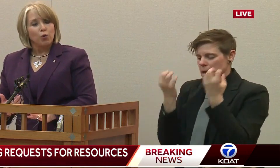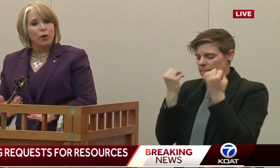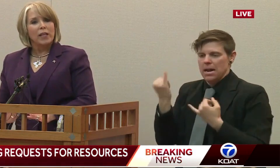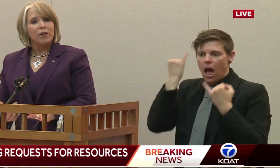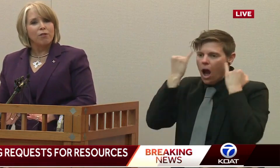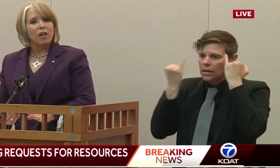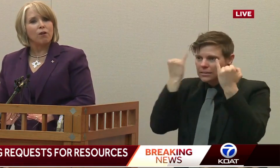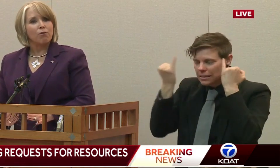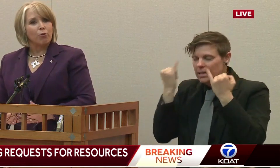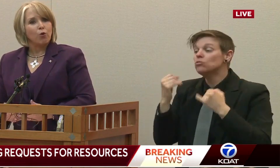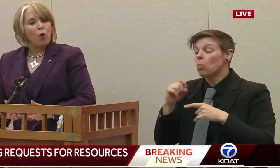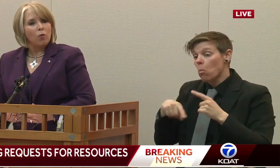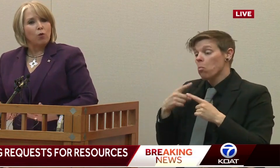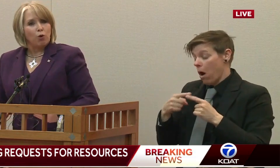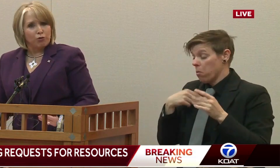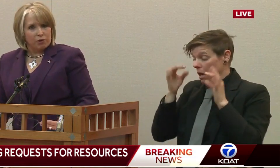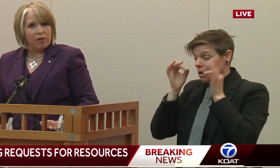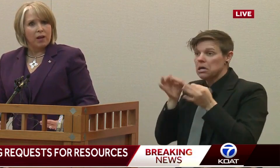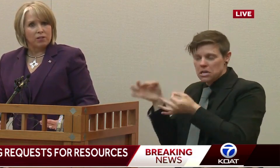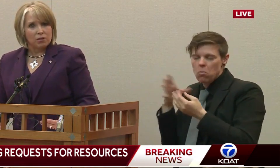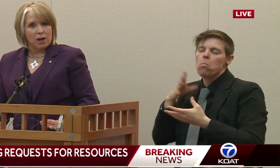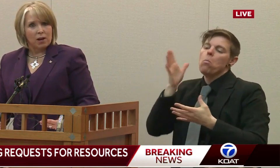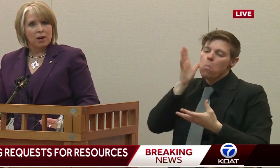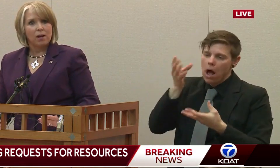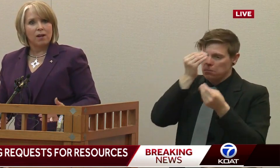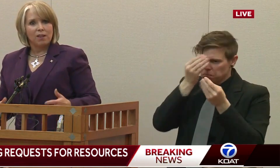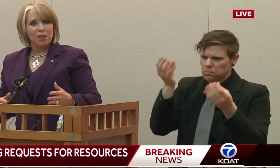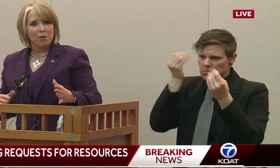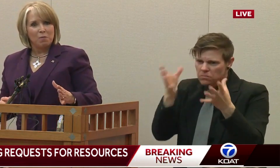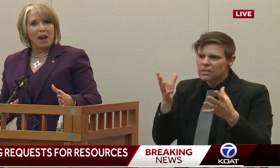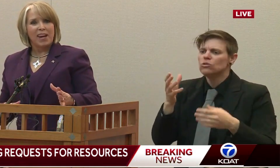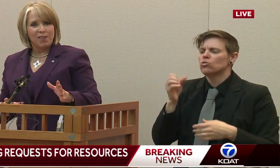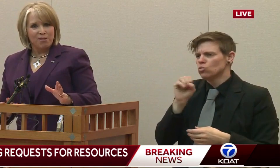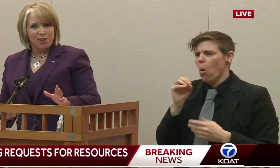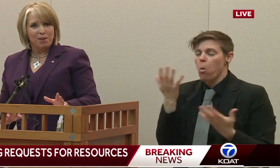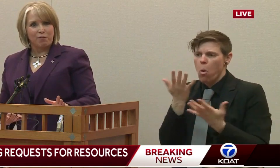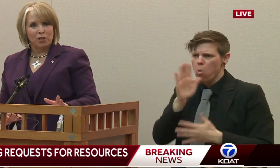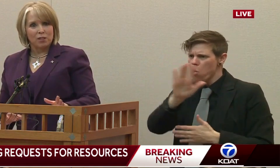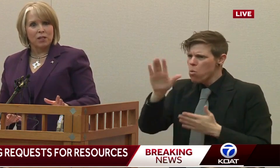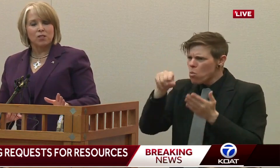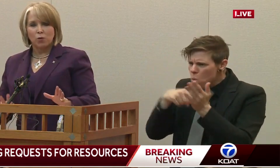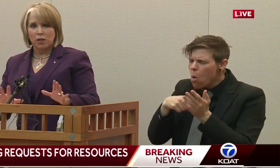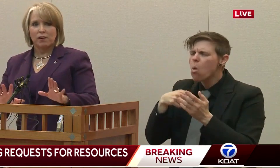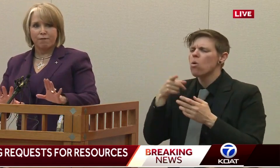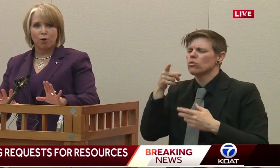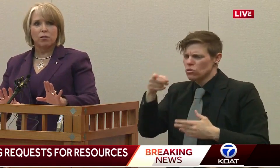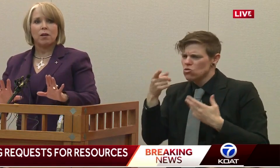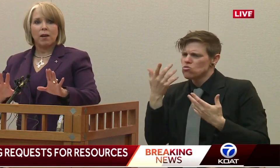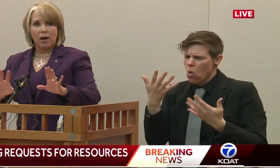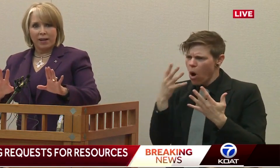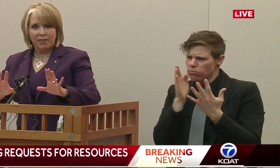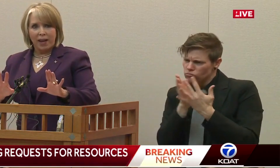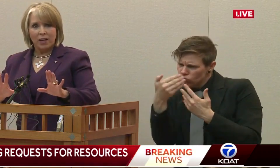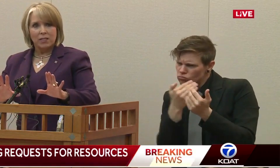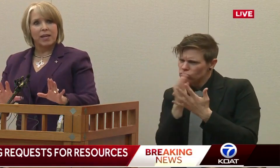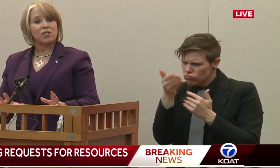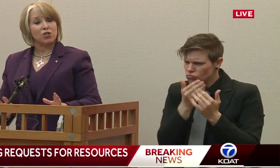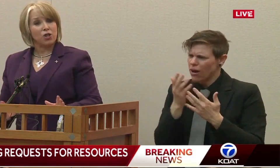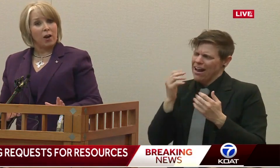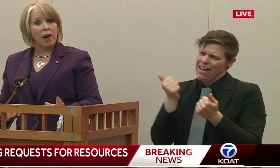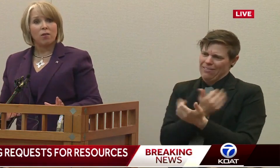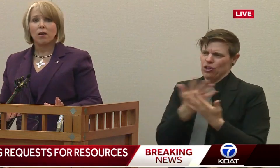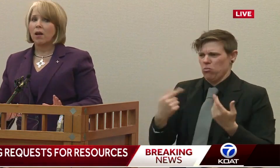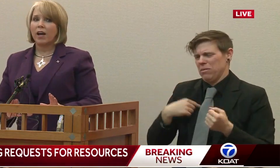who are really thinking through what roles could they undertake that would make the difference. And I just wanted to give folks in that